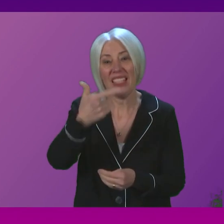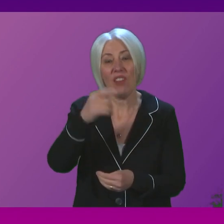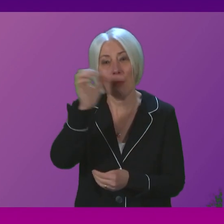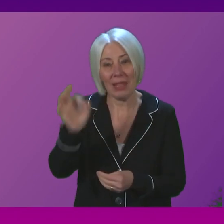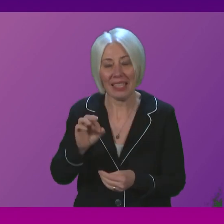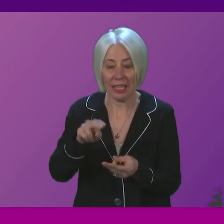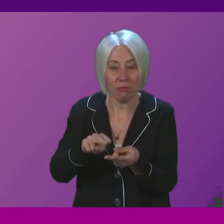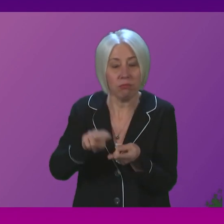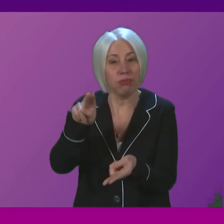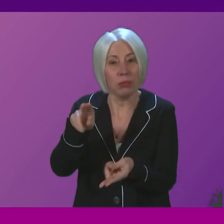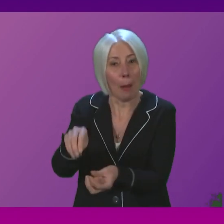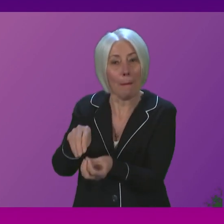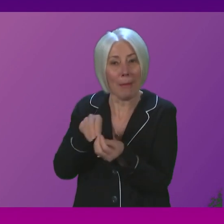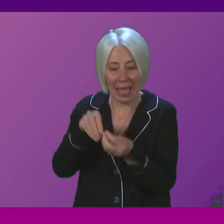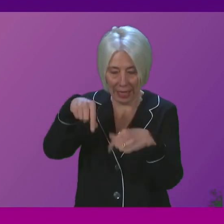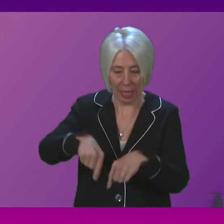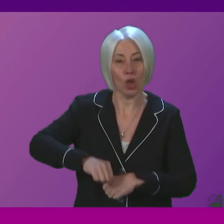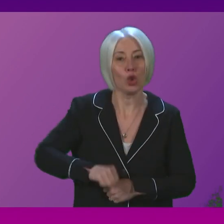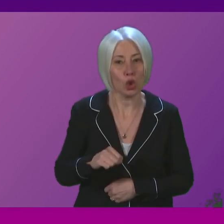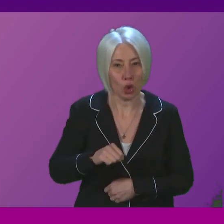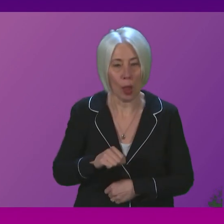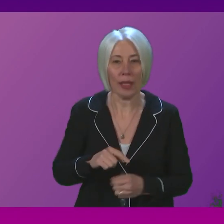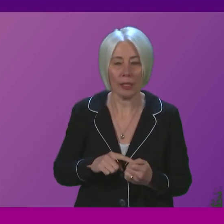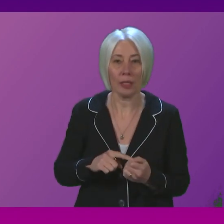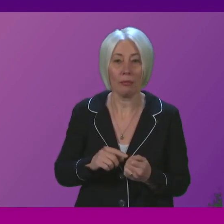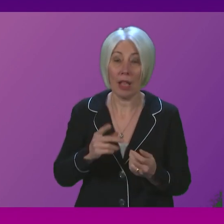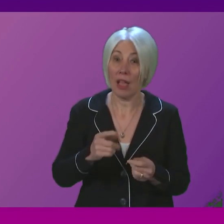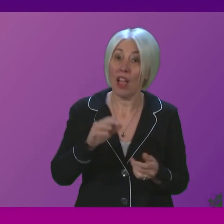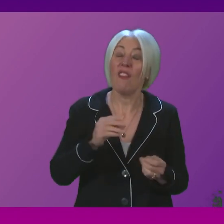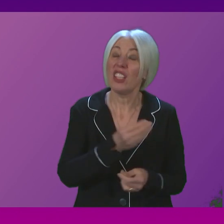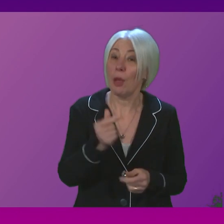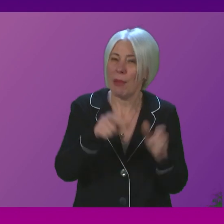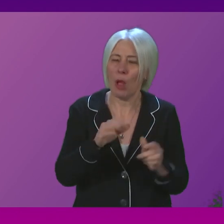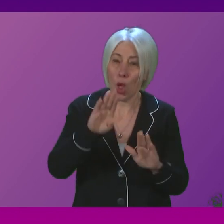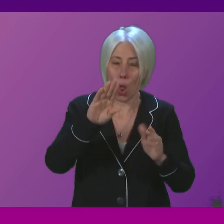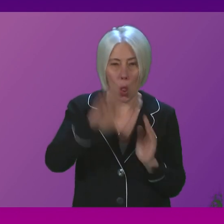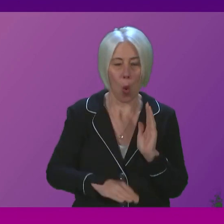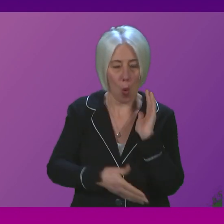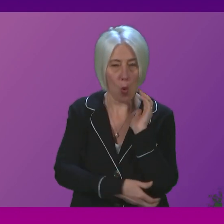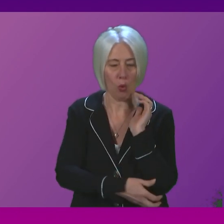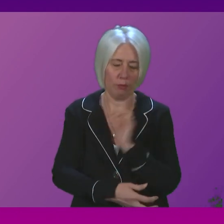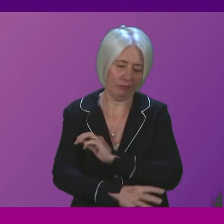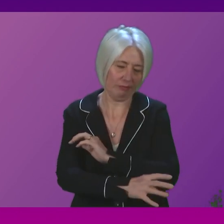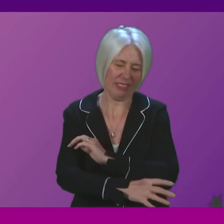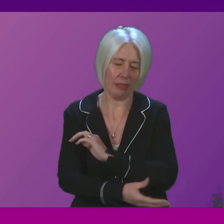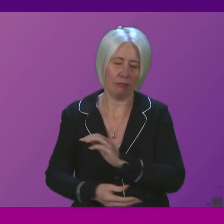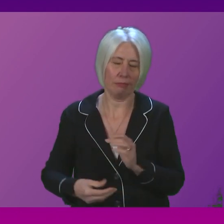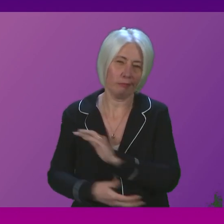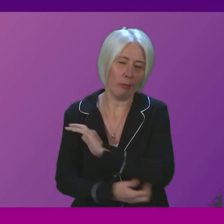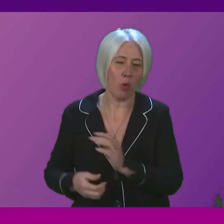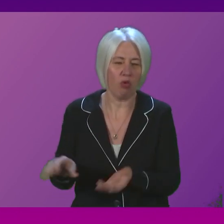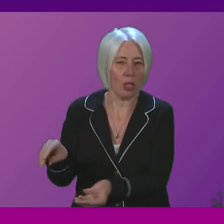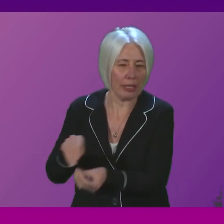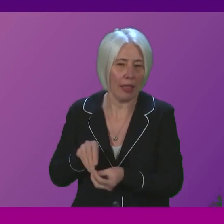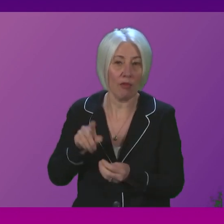pay increase in Scotland, more than 11% for the lowest paid. That compares to 4.5%